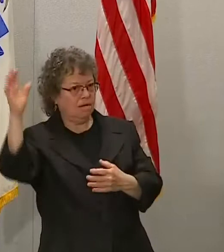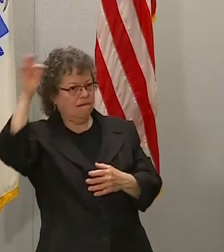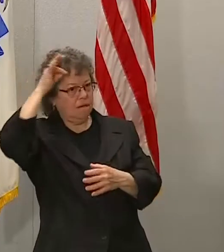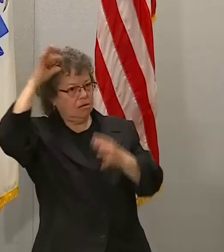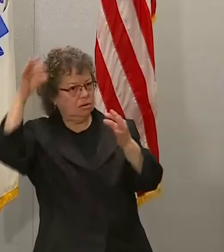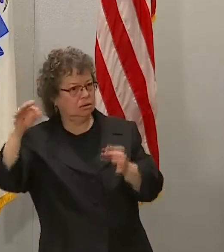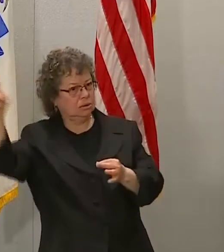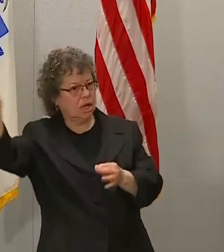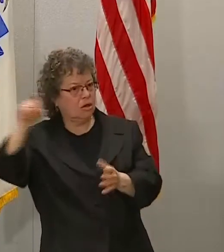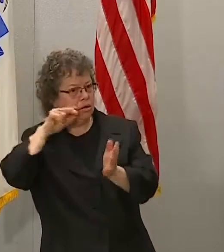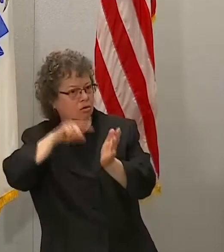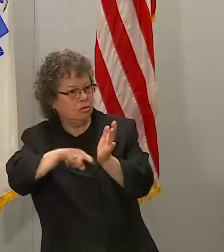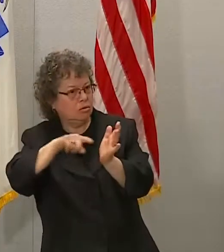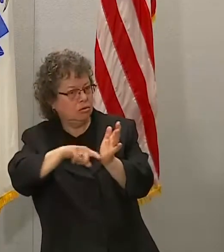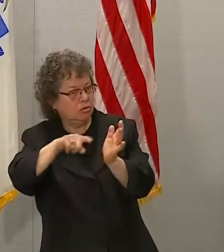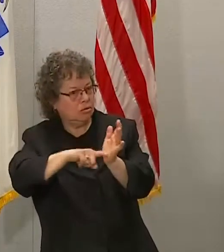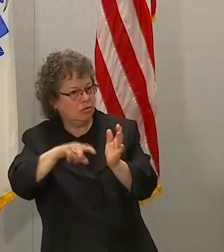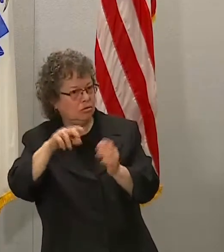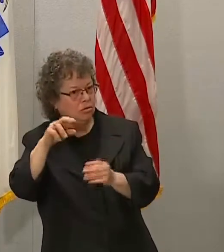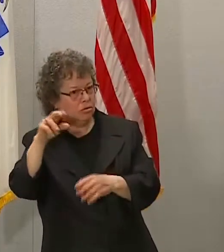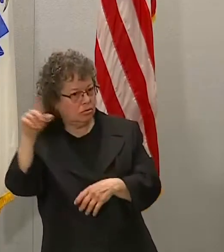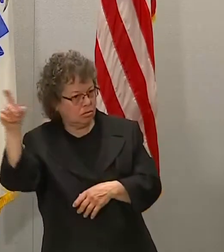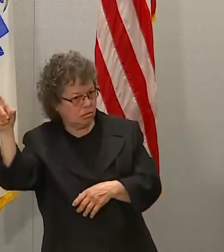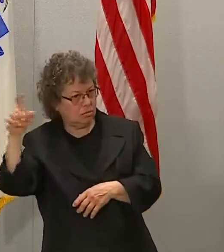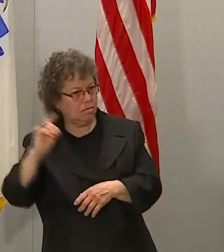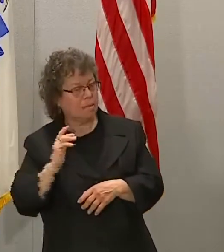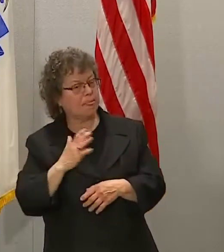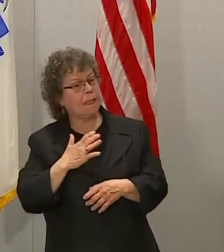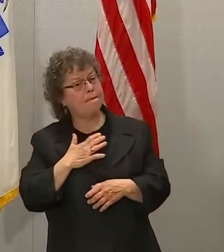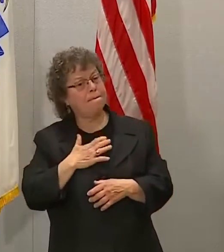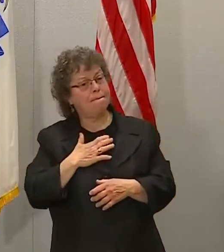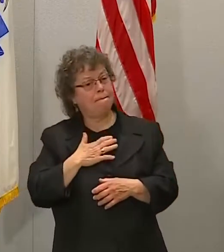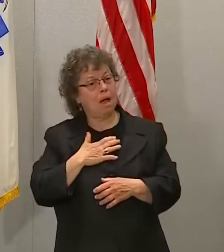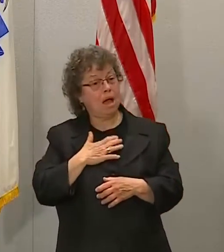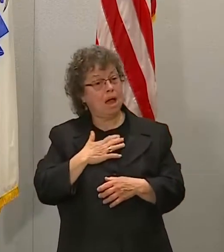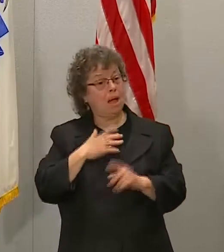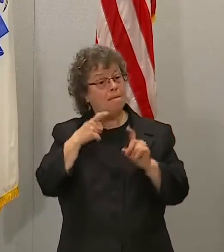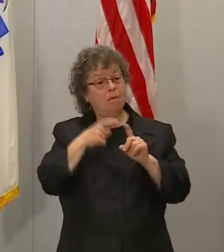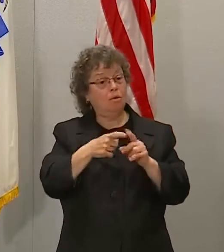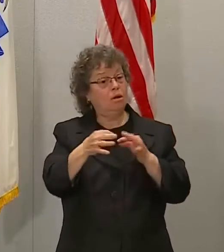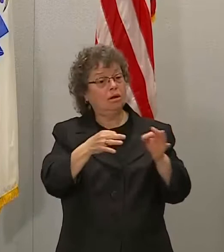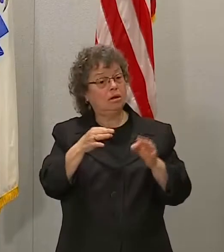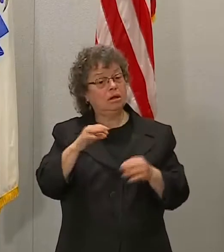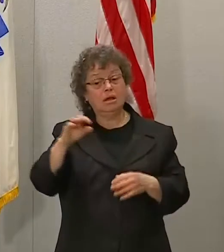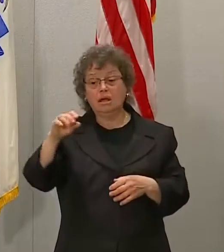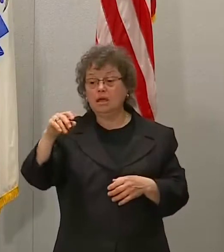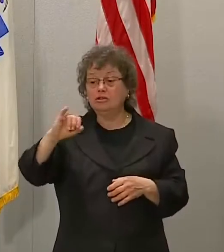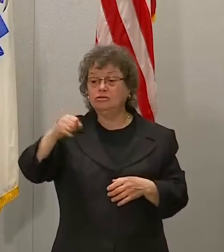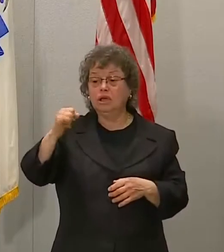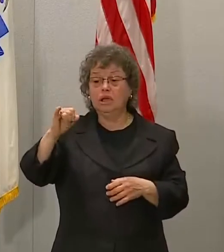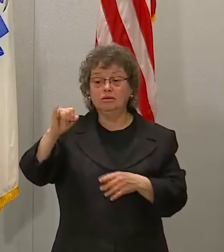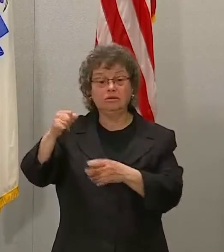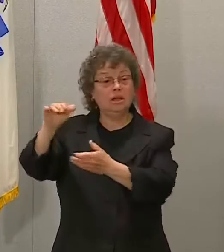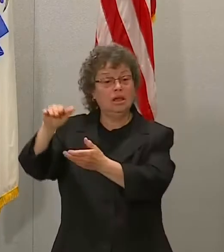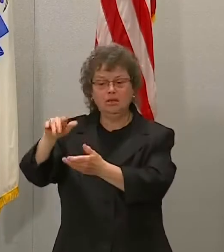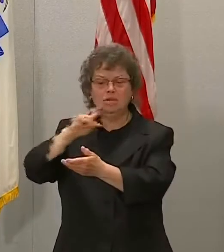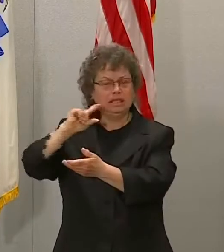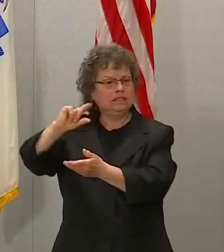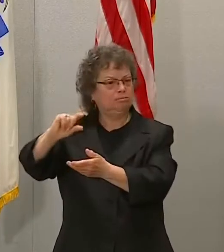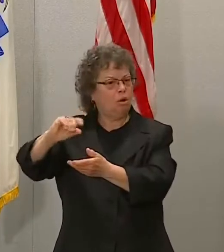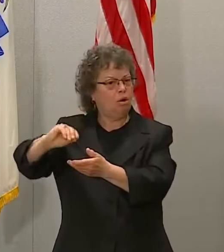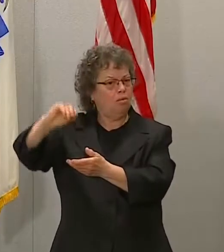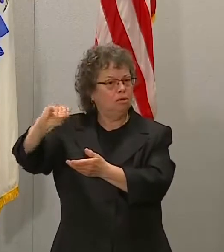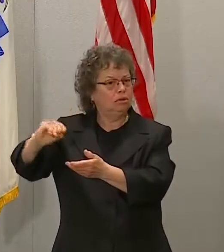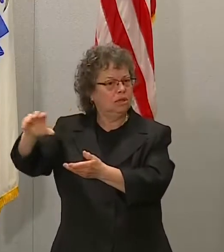of those cases. My point is that it's a relatively small part of our distribution to